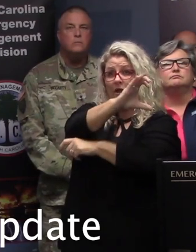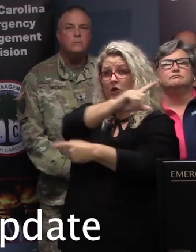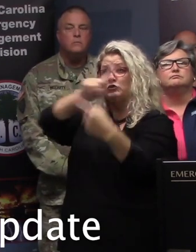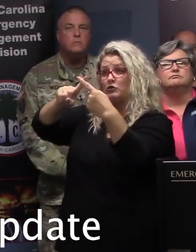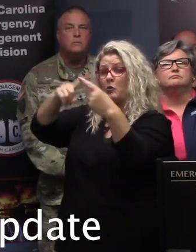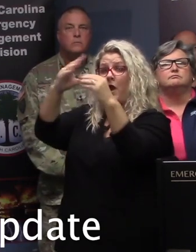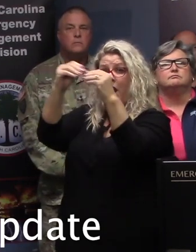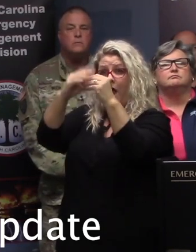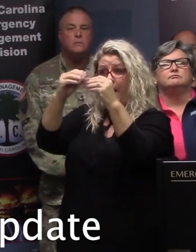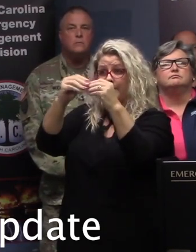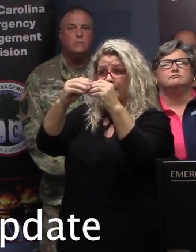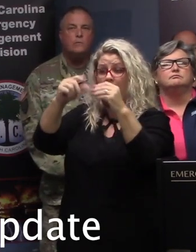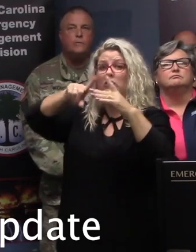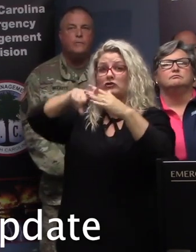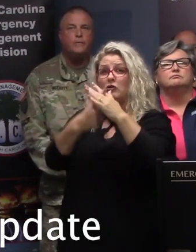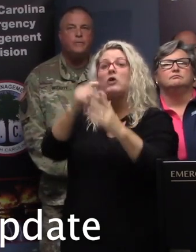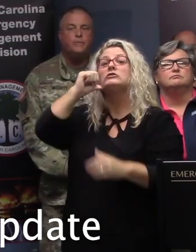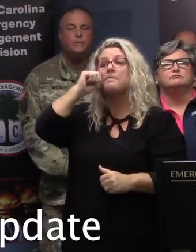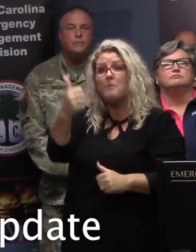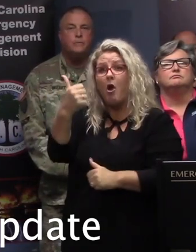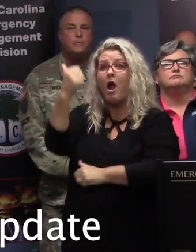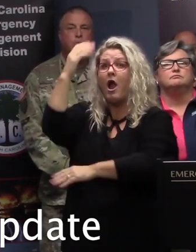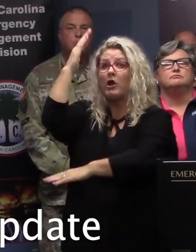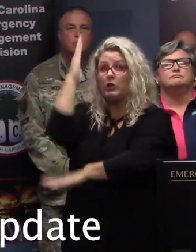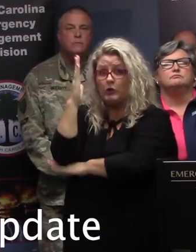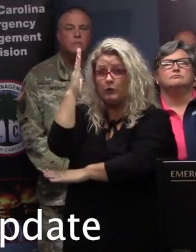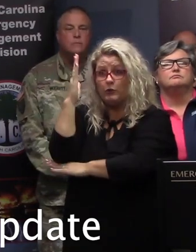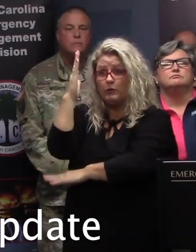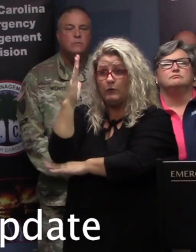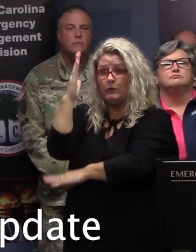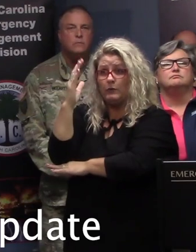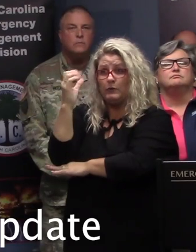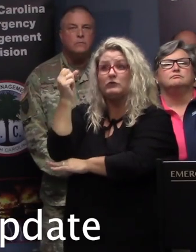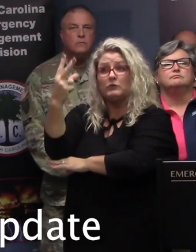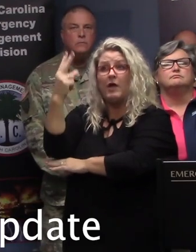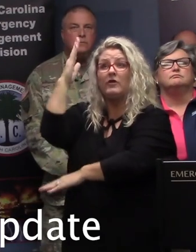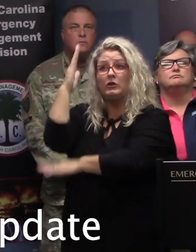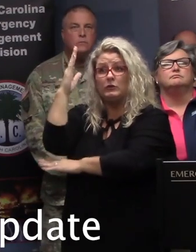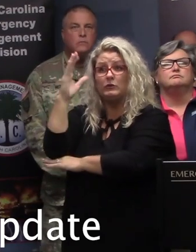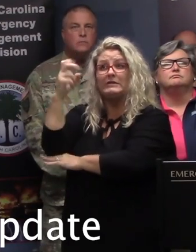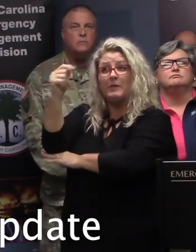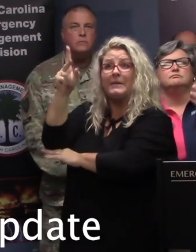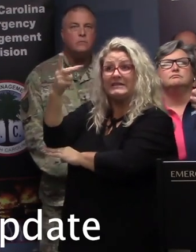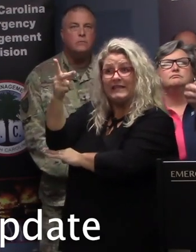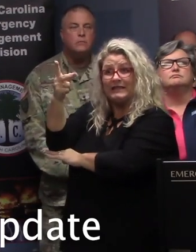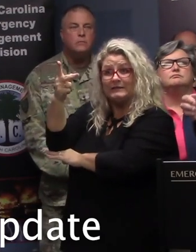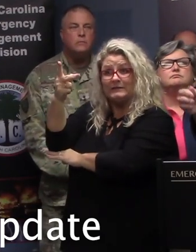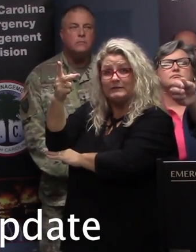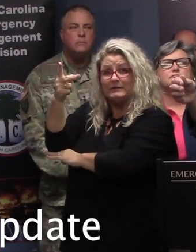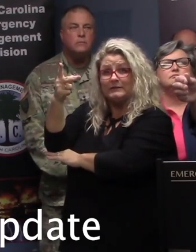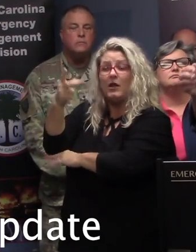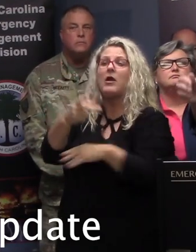at noon on Monday, September 2nd. That is noon, Monday, September 2nd. That is when it will be